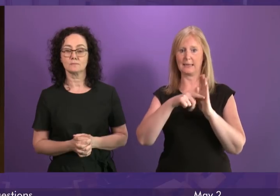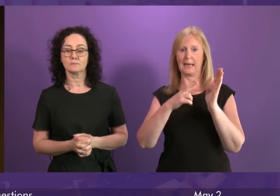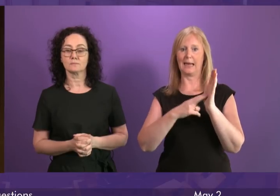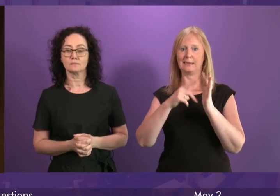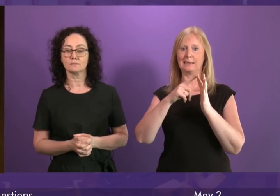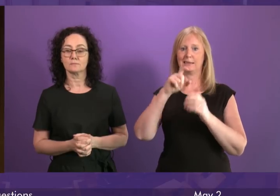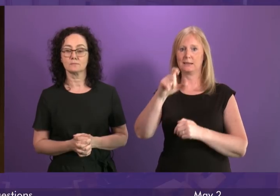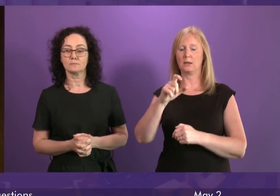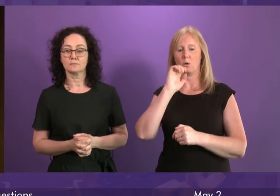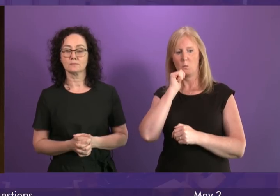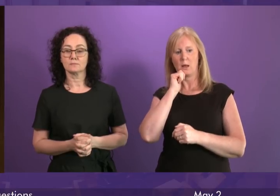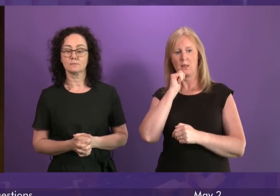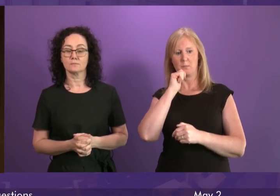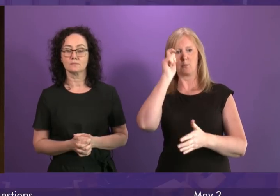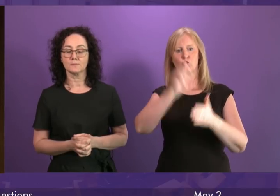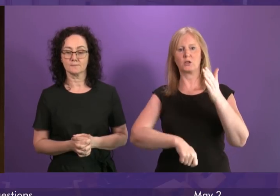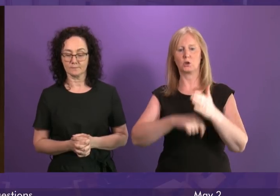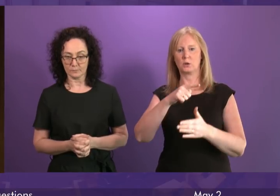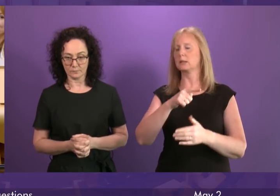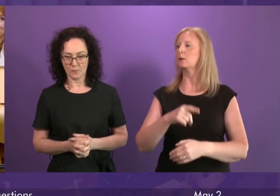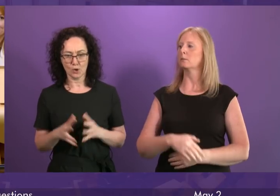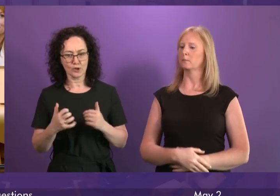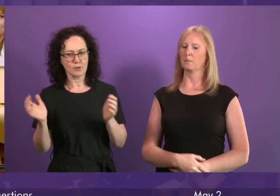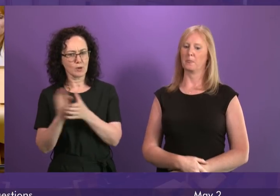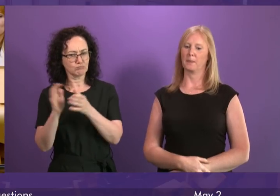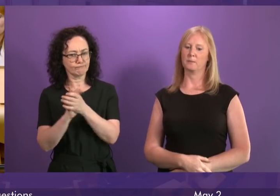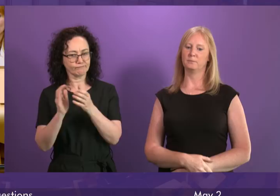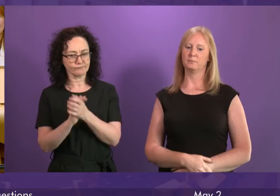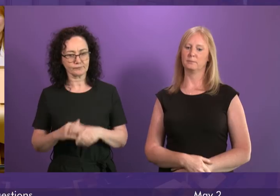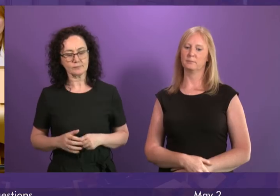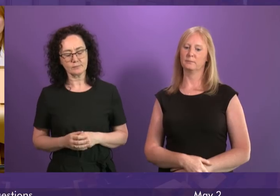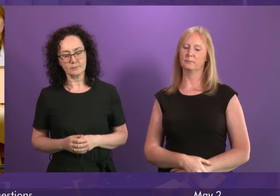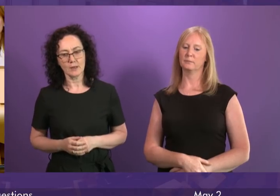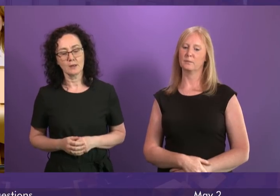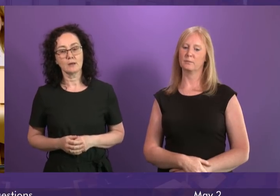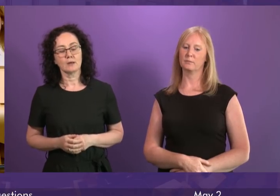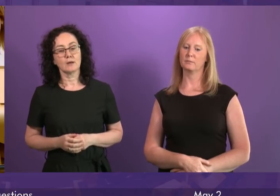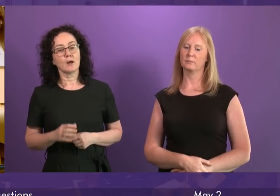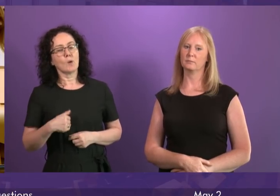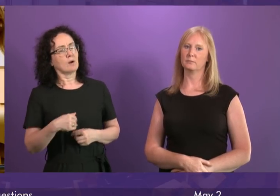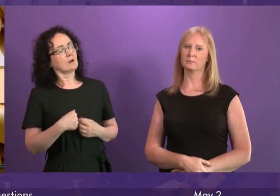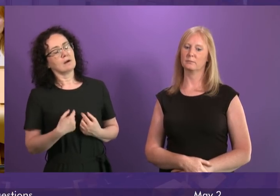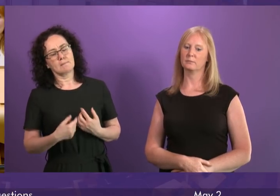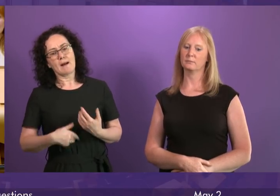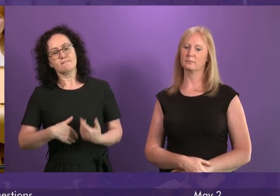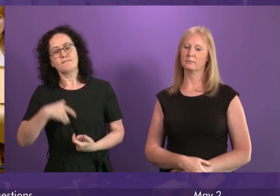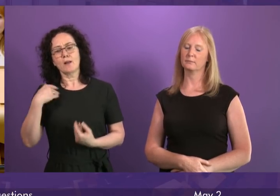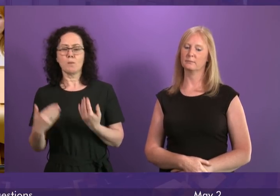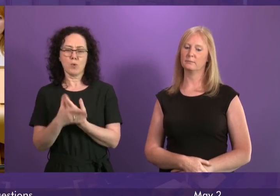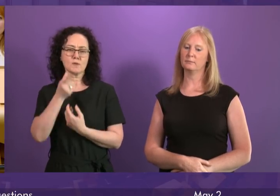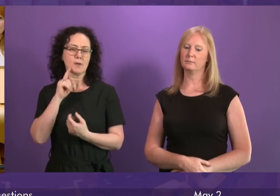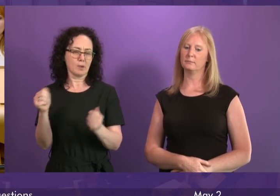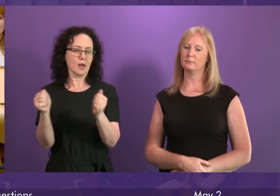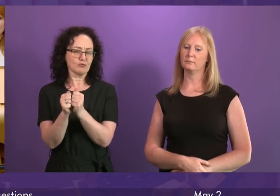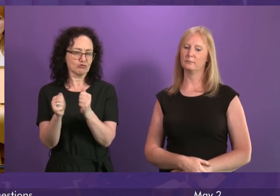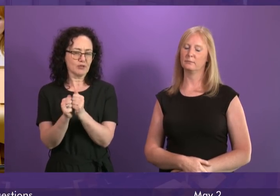prosecuted to the full extent of the law. First Minister. Well I think most people would agree